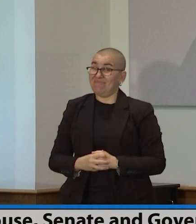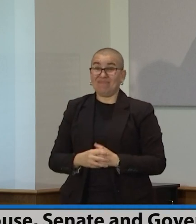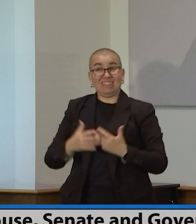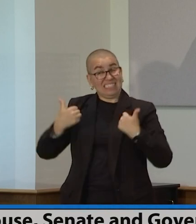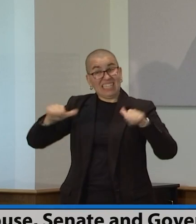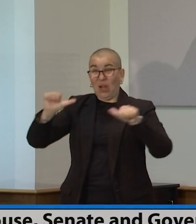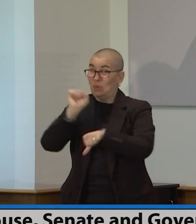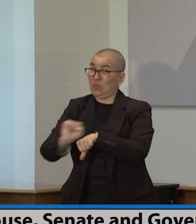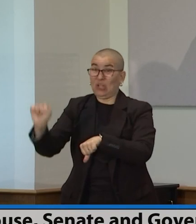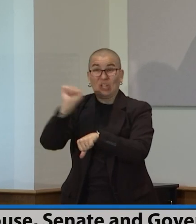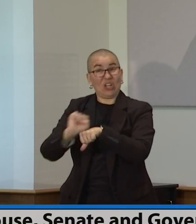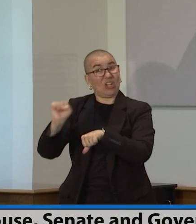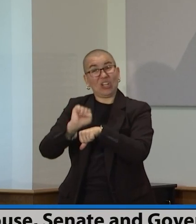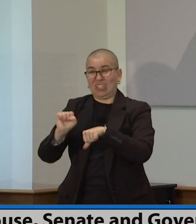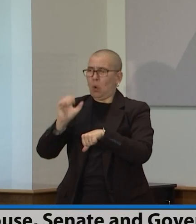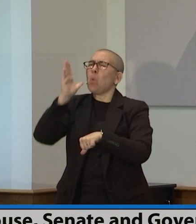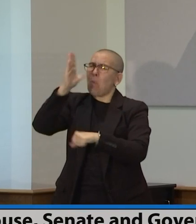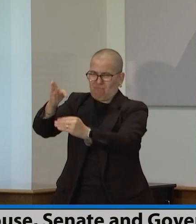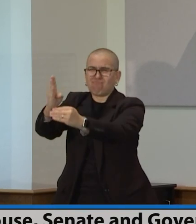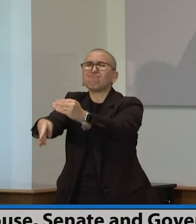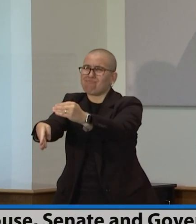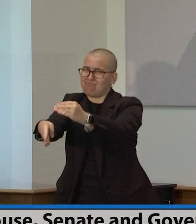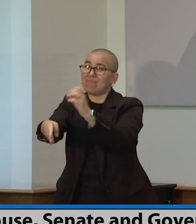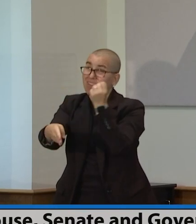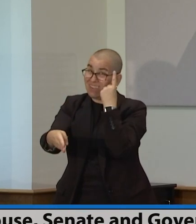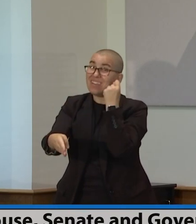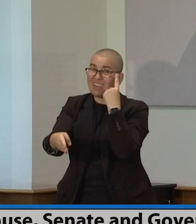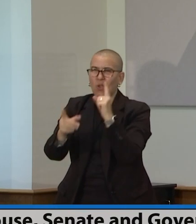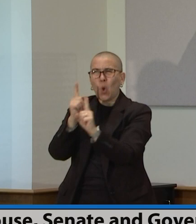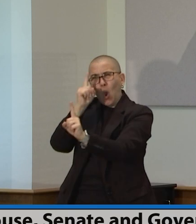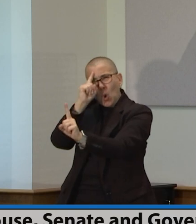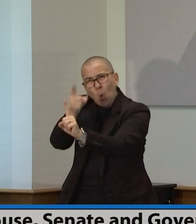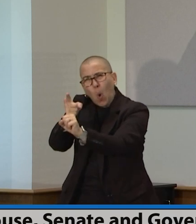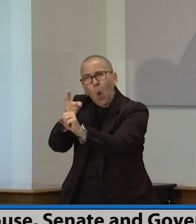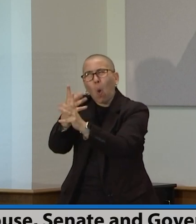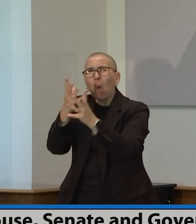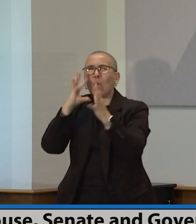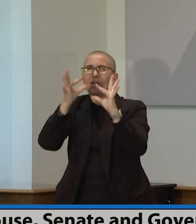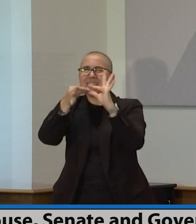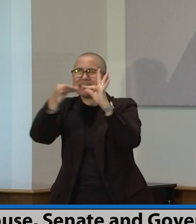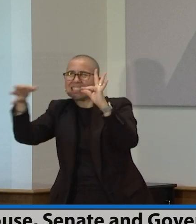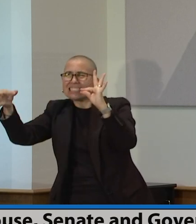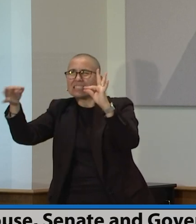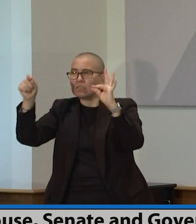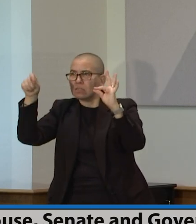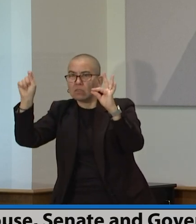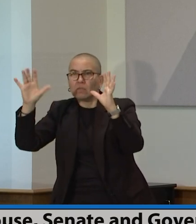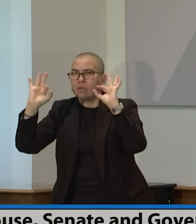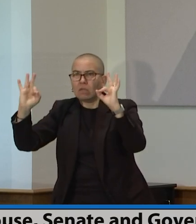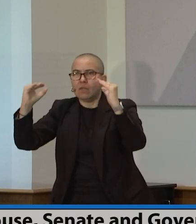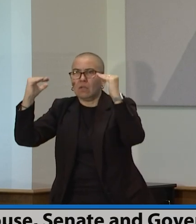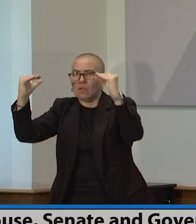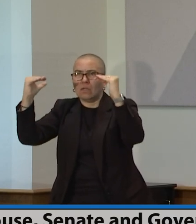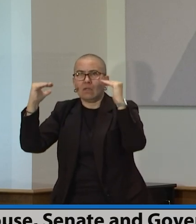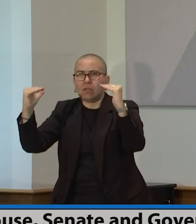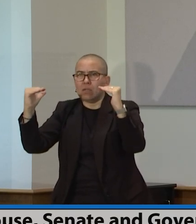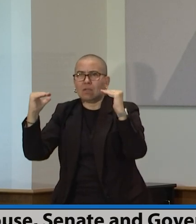up towards the end of May, give some time to write these things up and check that, and then when we come back in